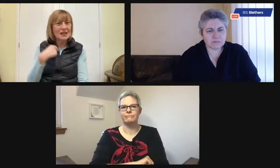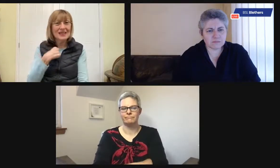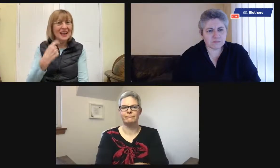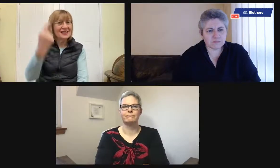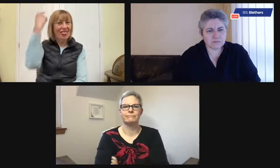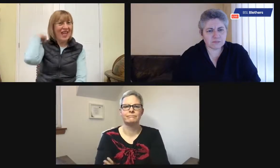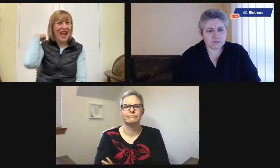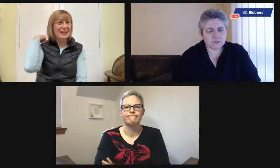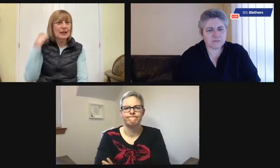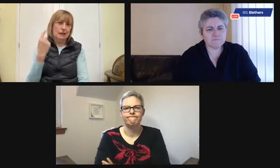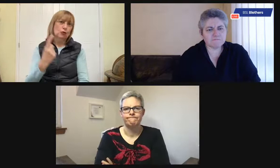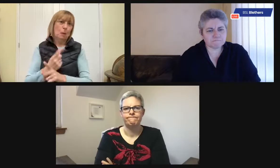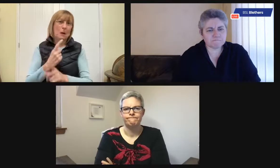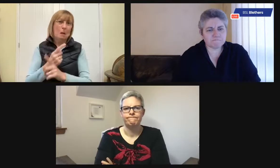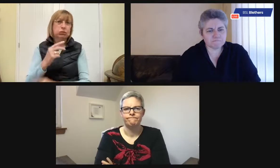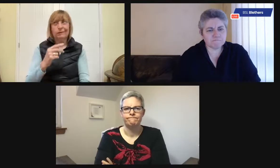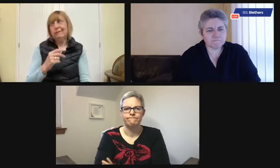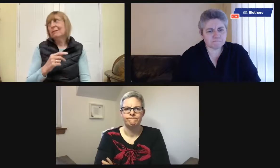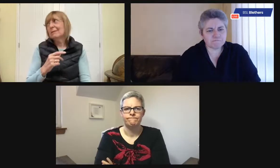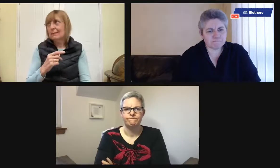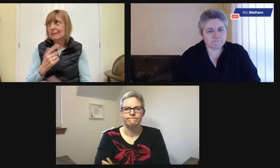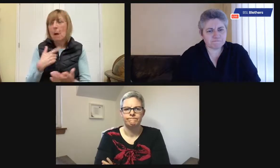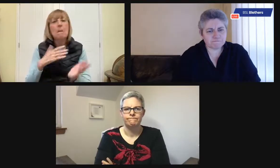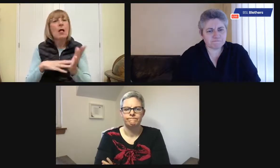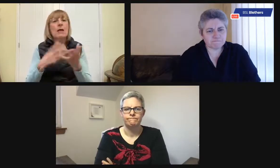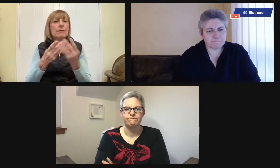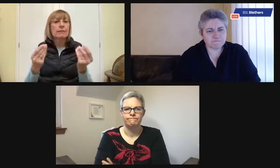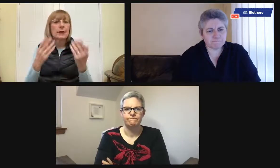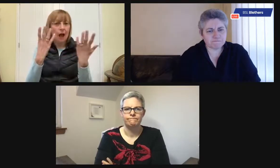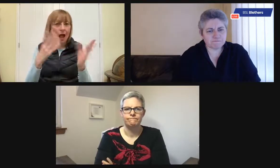What's she talking about? I didn't. Back then, I didn't understand it.